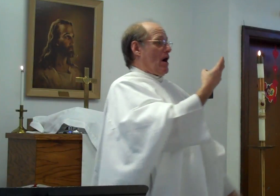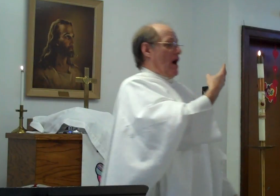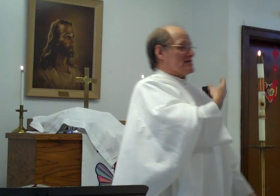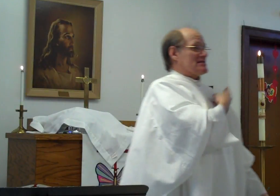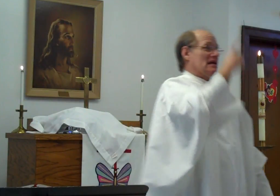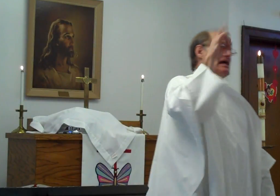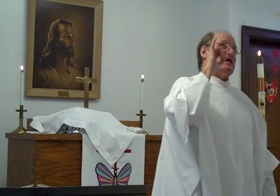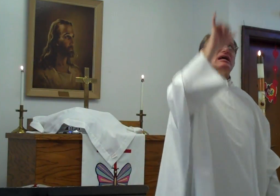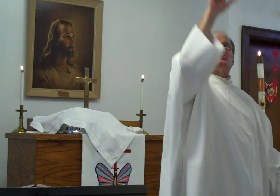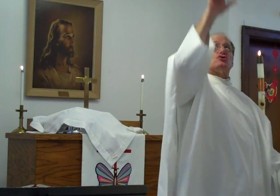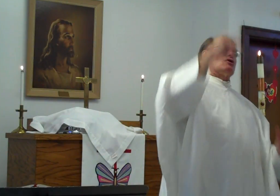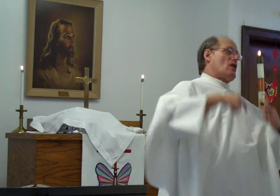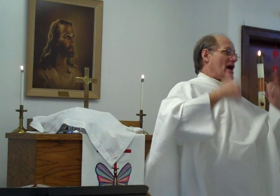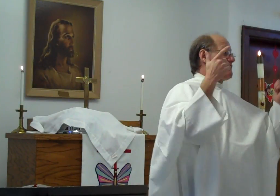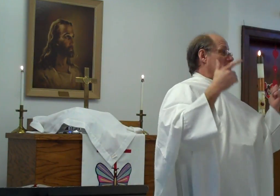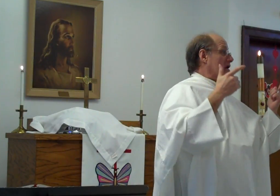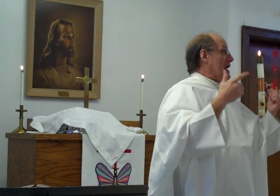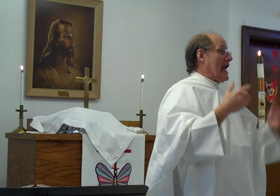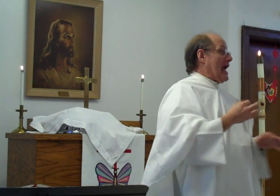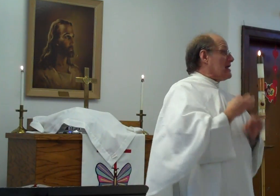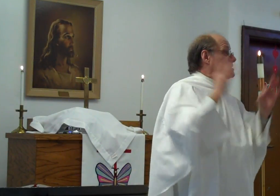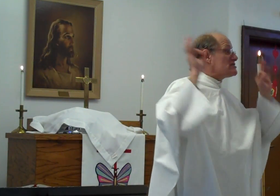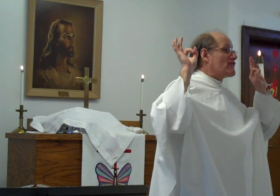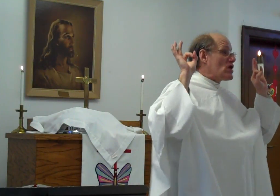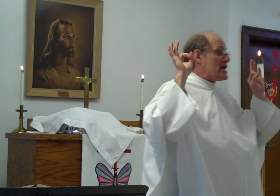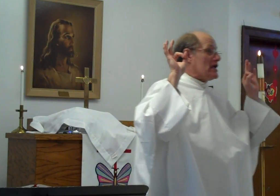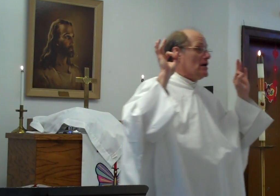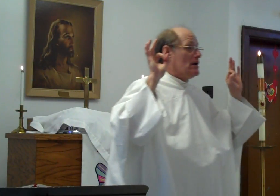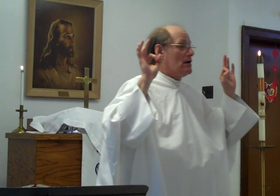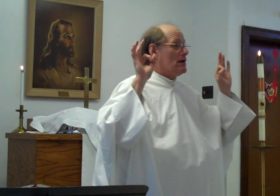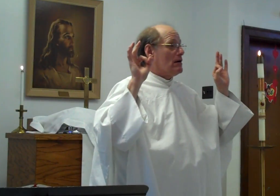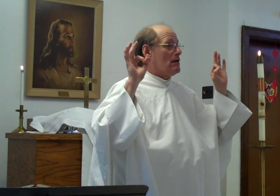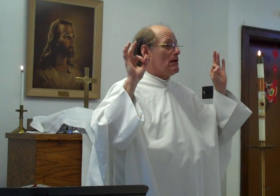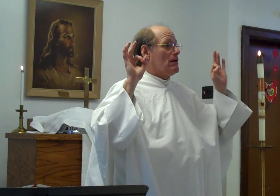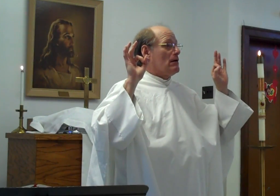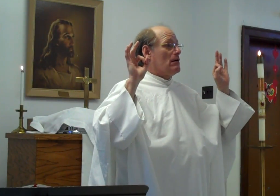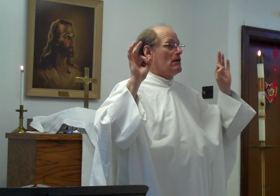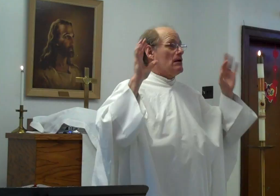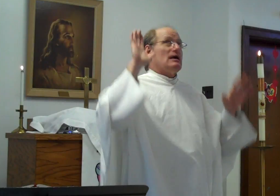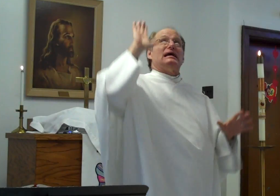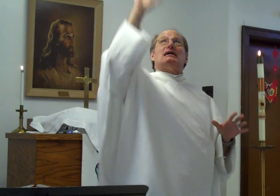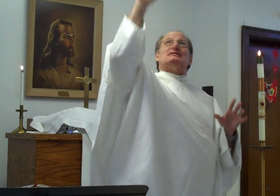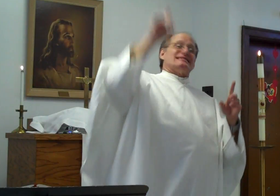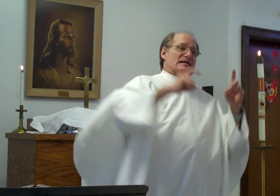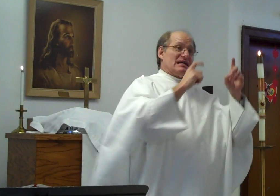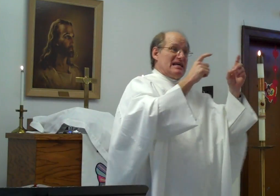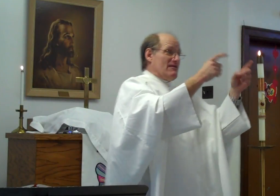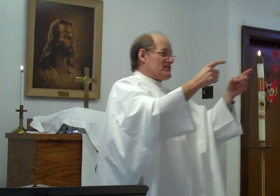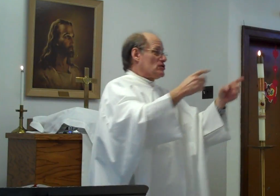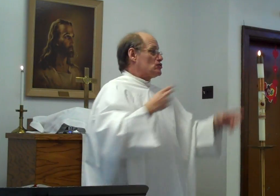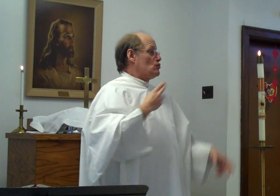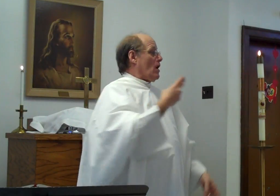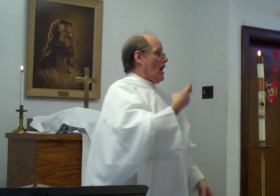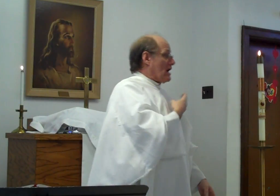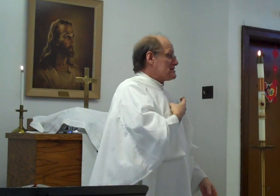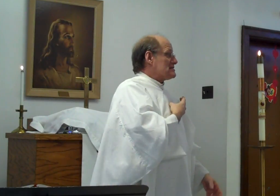us eternal life. And it is free. His gift to us